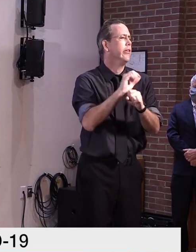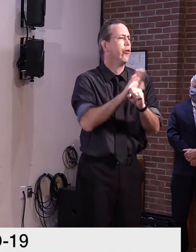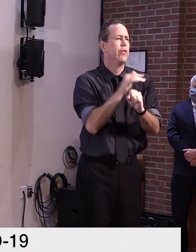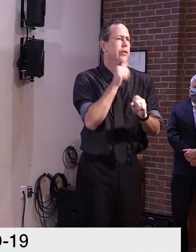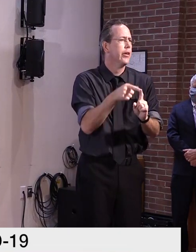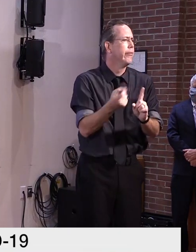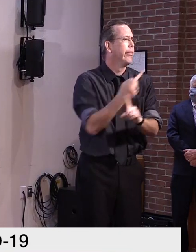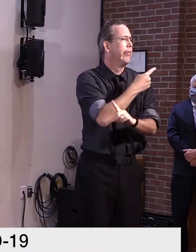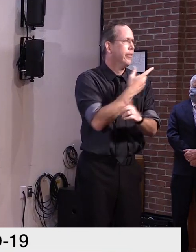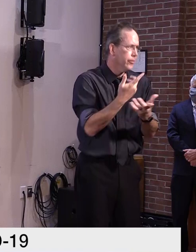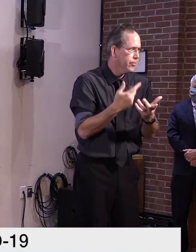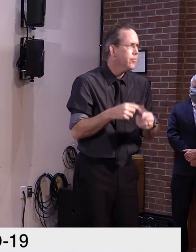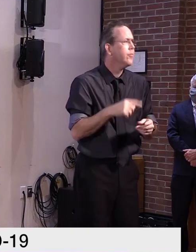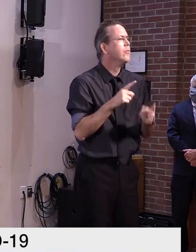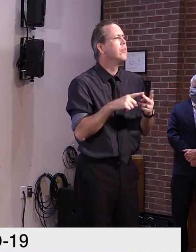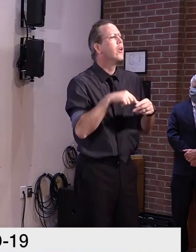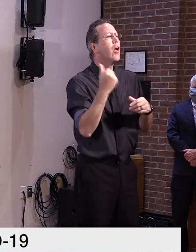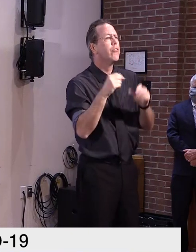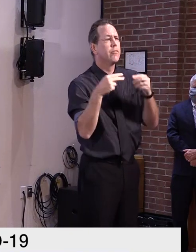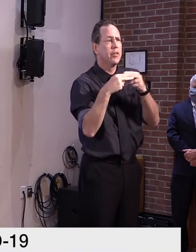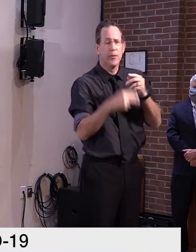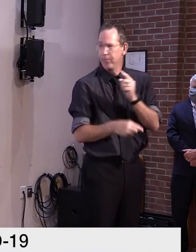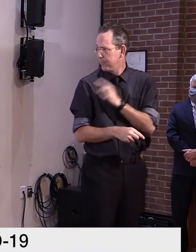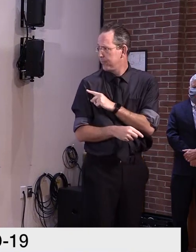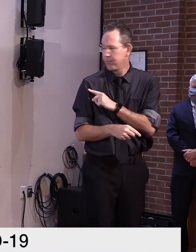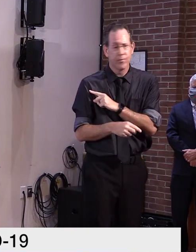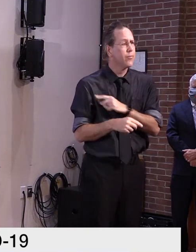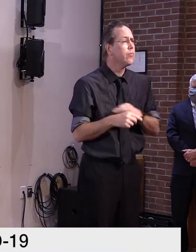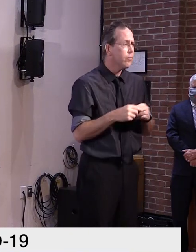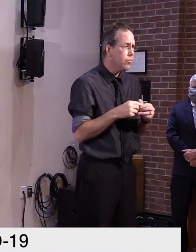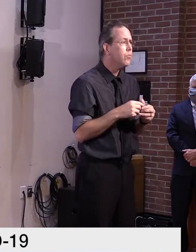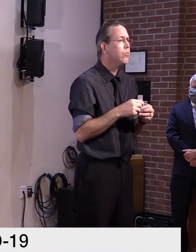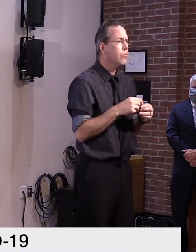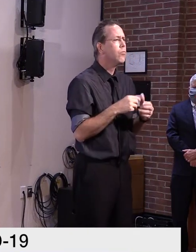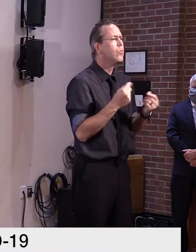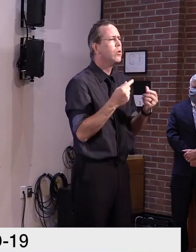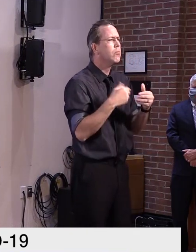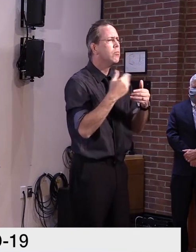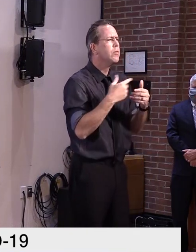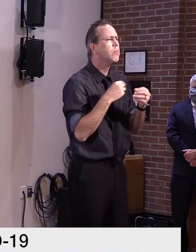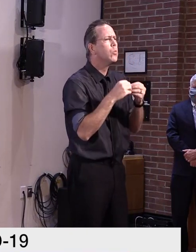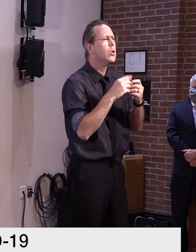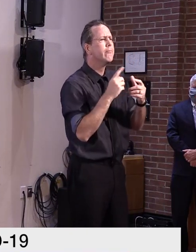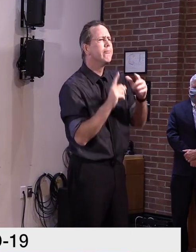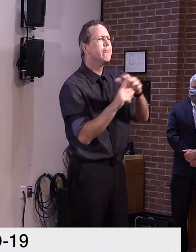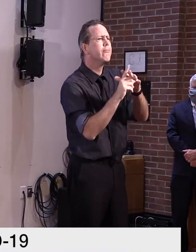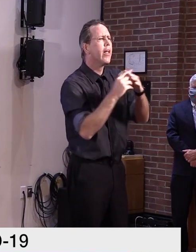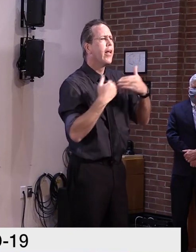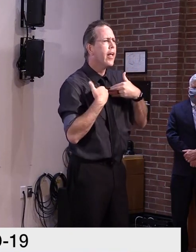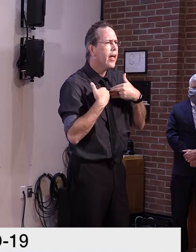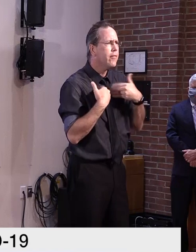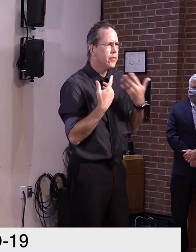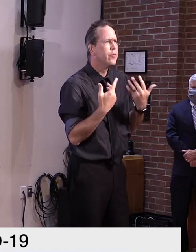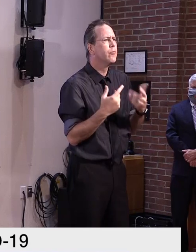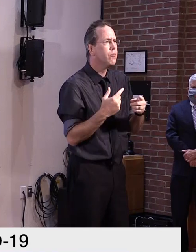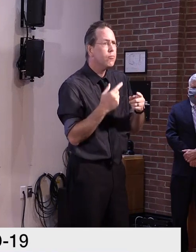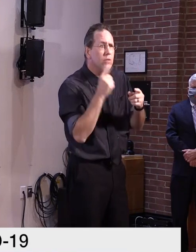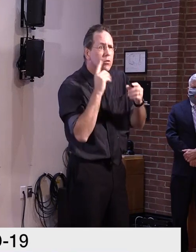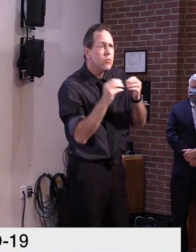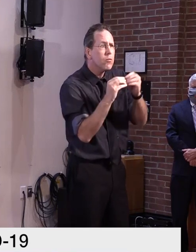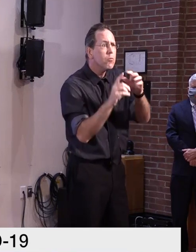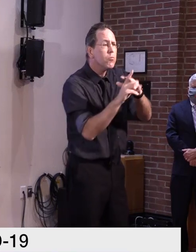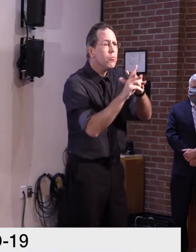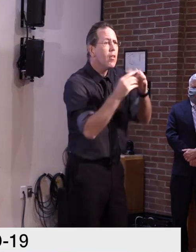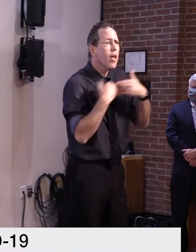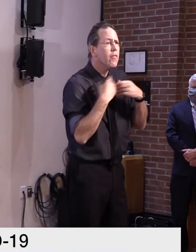slide that our forecast does trend more favorably than it did last week. So this forecast includes everything that we